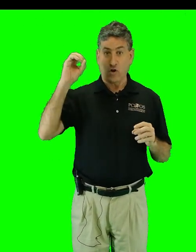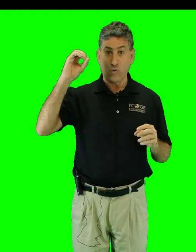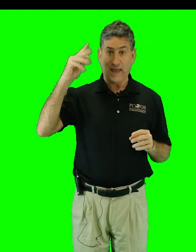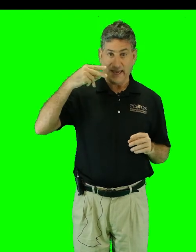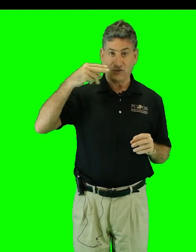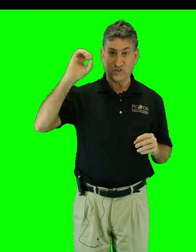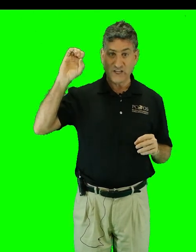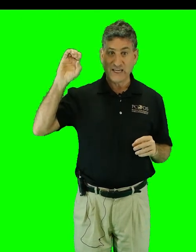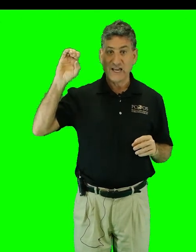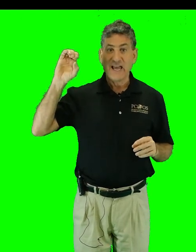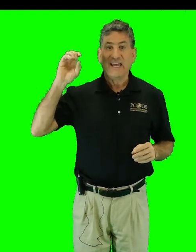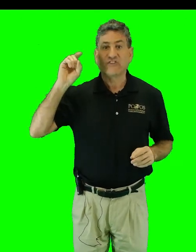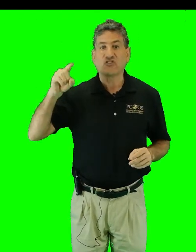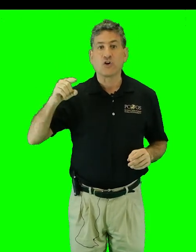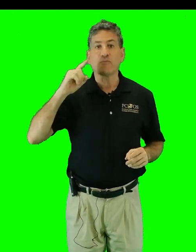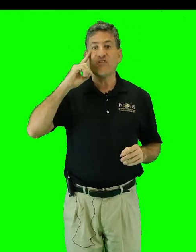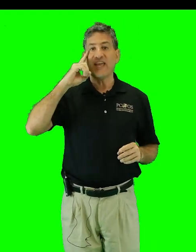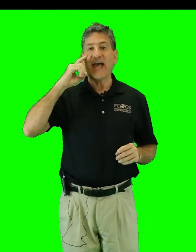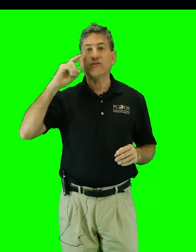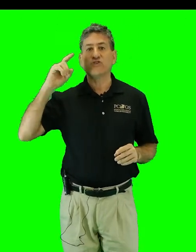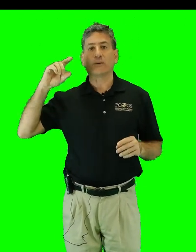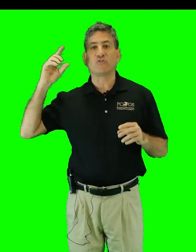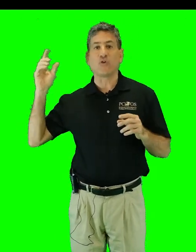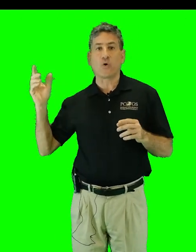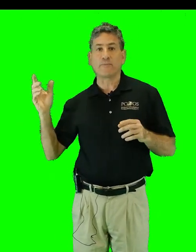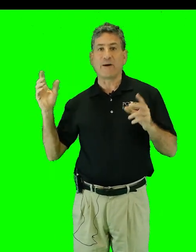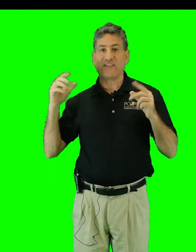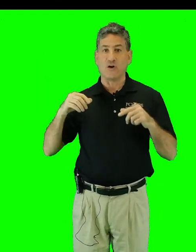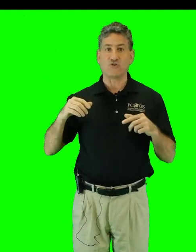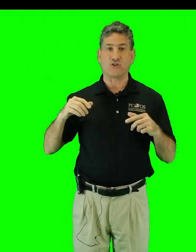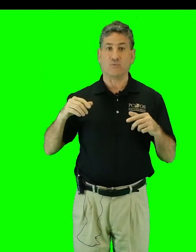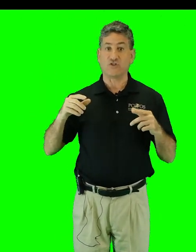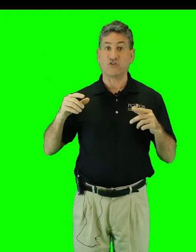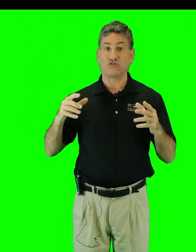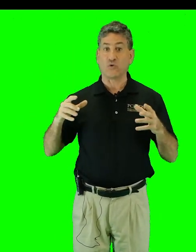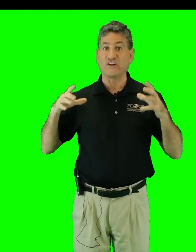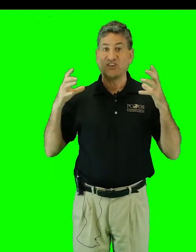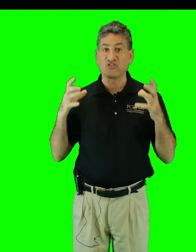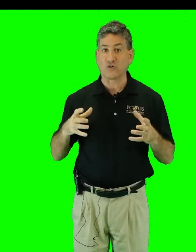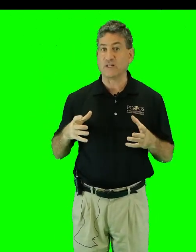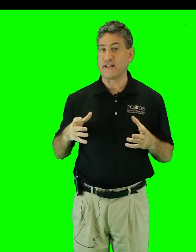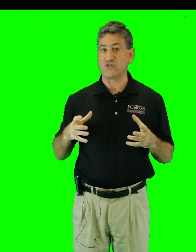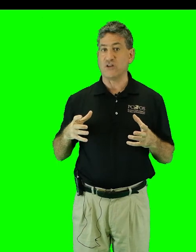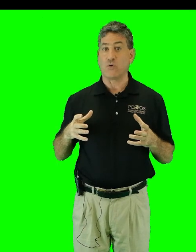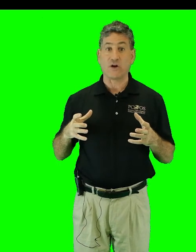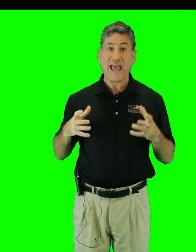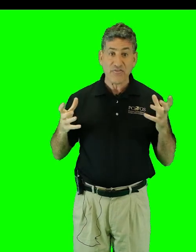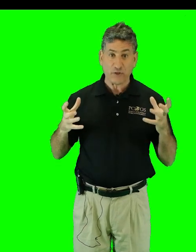OHC, is a term for the energy absorbed by the ocean, which is stored as internal energy, or enthalpy.